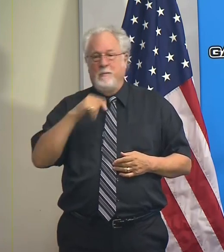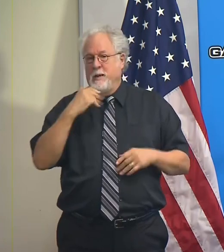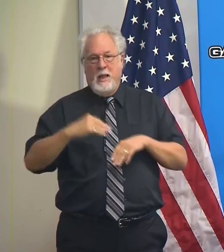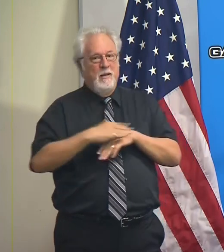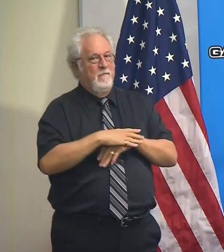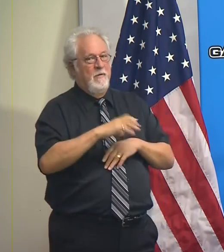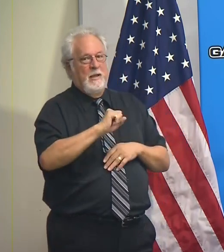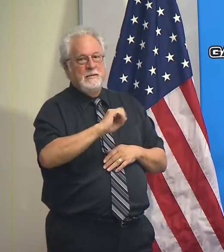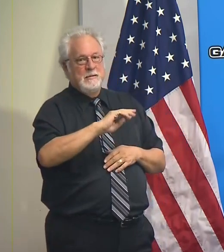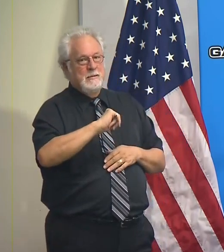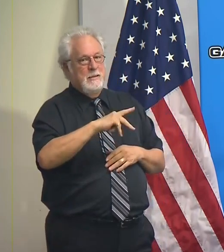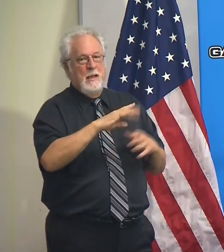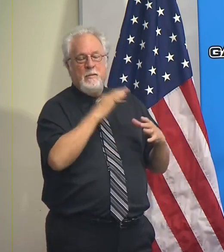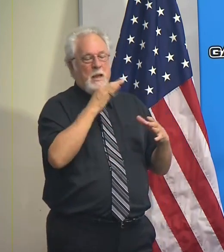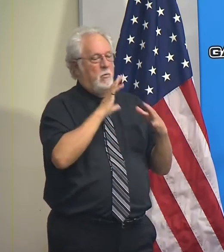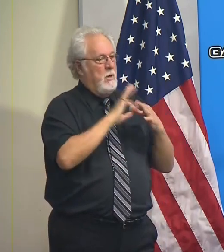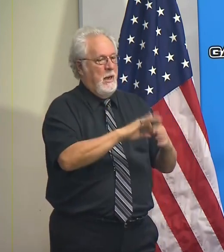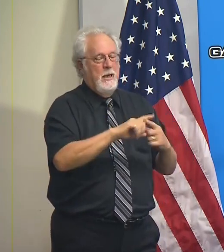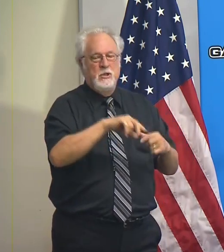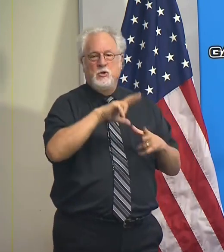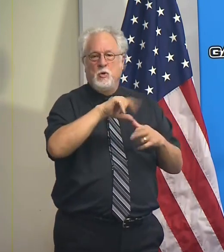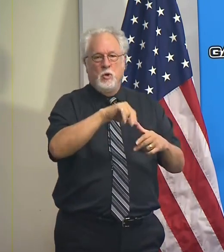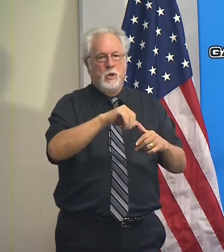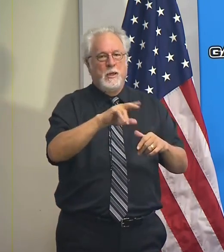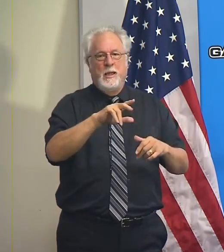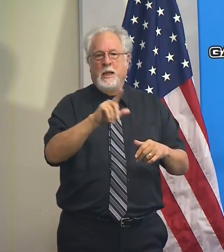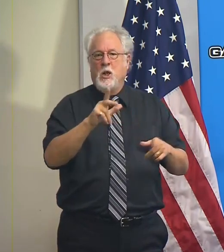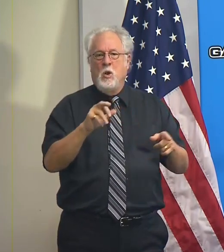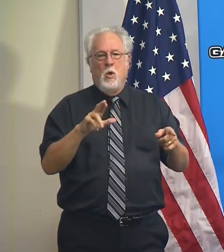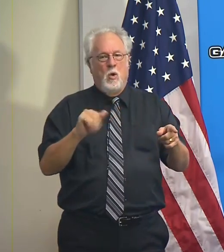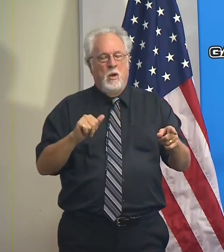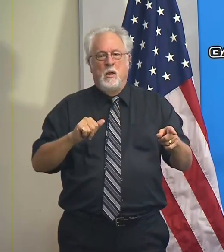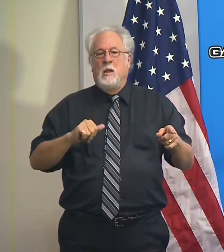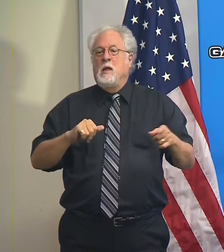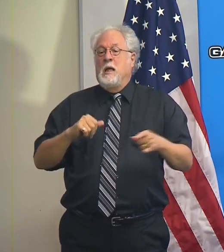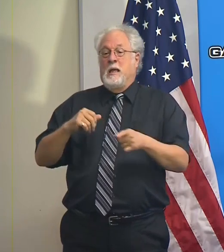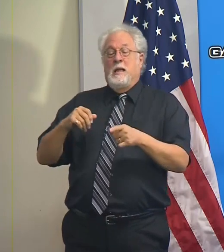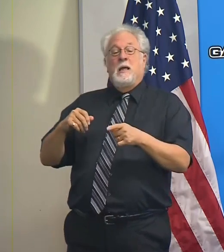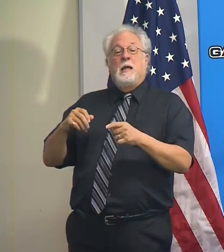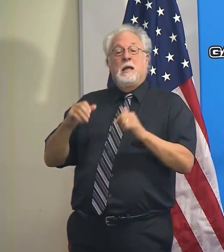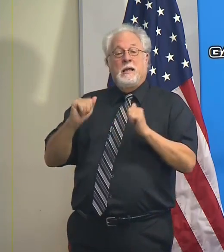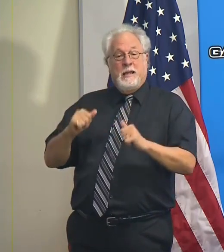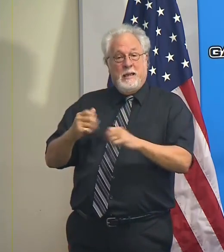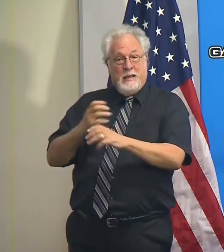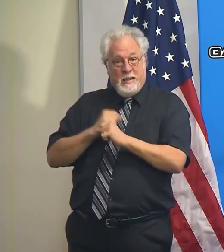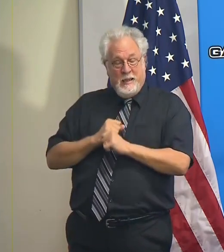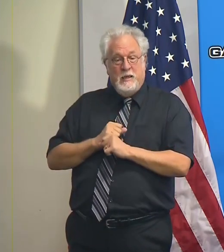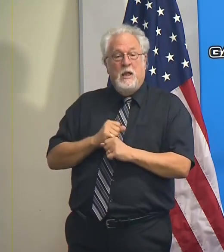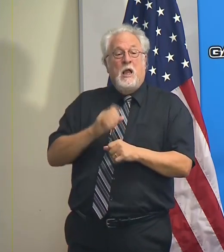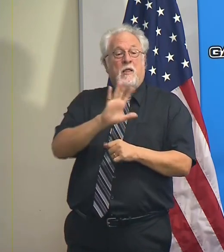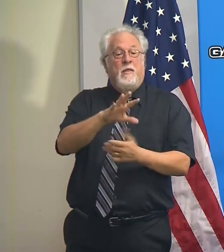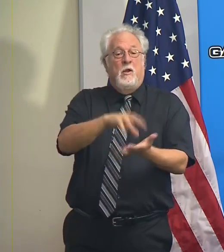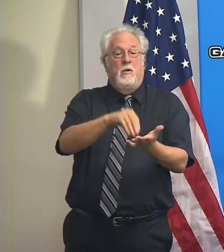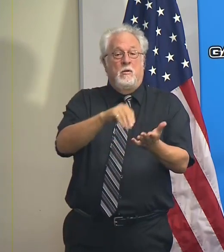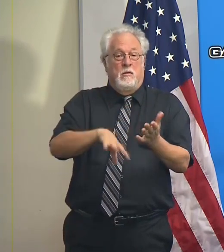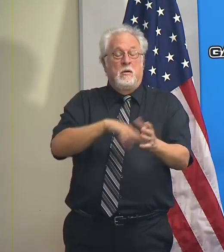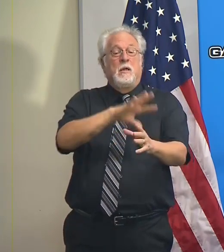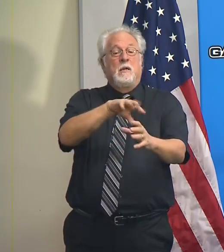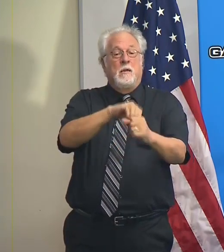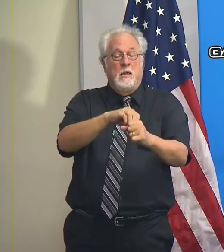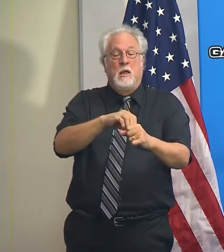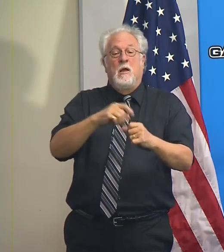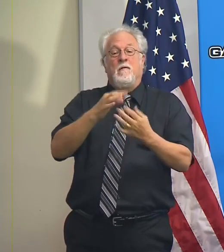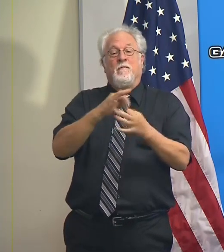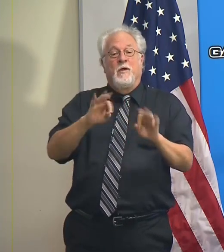benefits. It's not related to loss from Hurricane Laura. Its eligibility is based solely on the student's participation in the free or